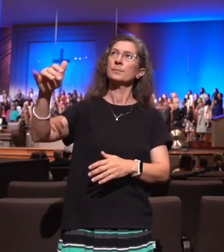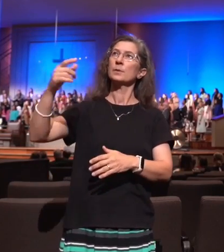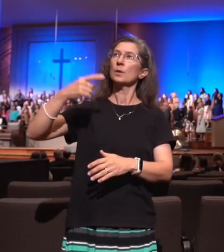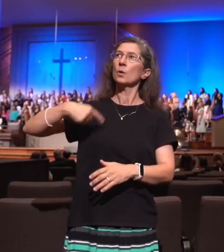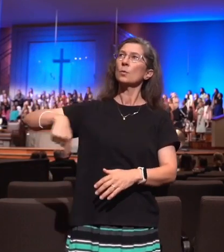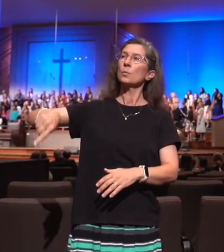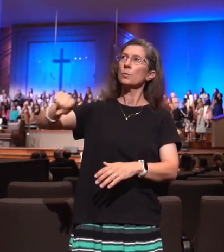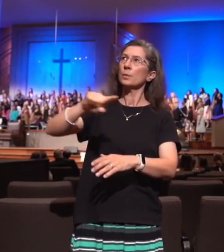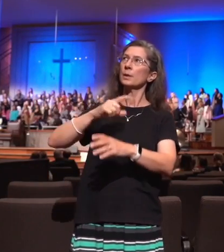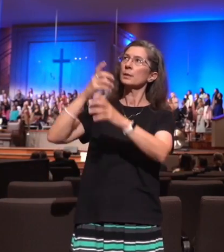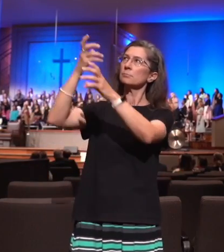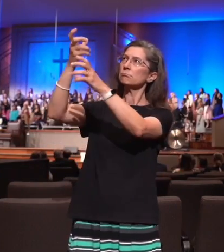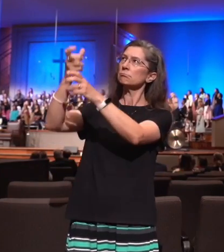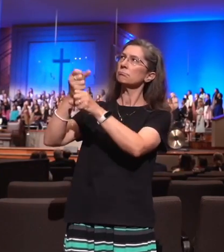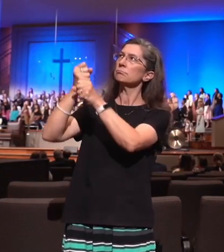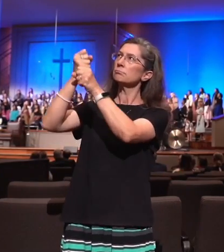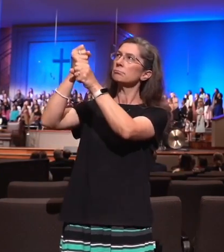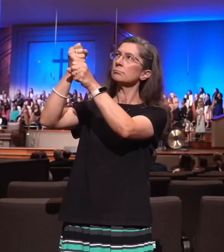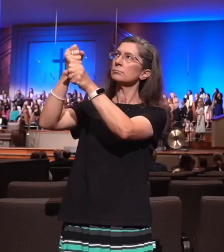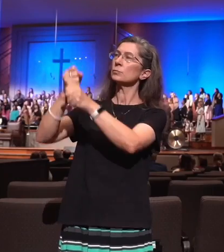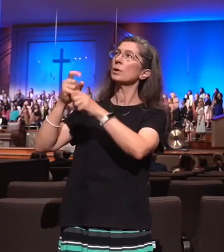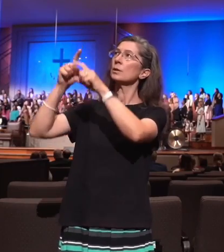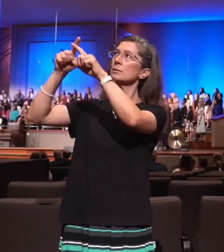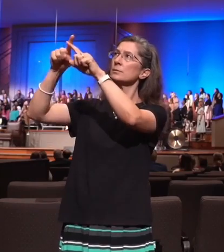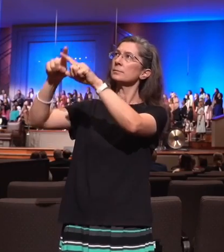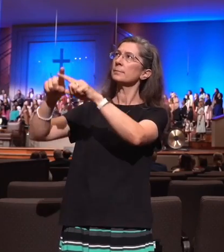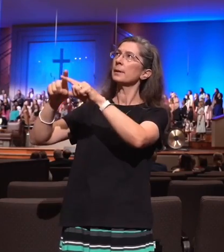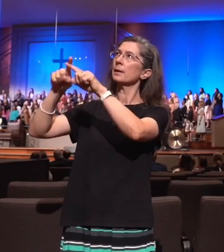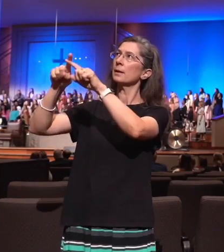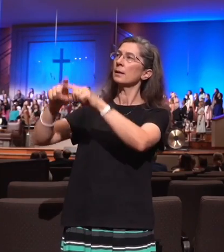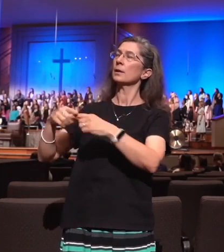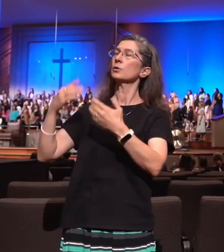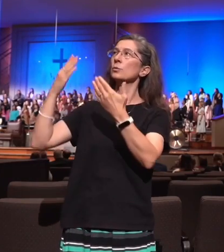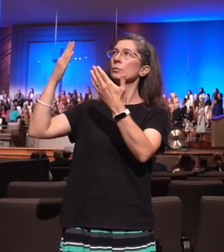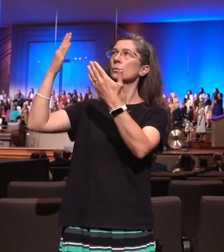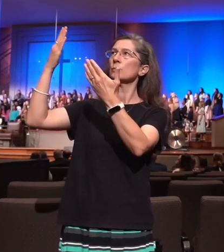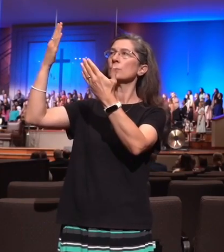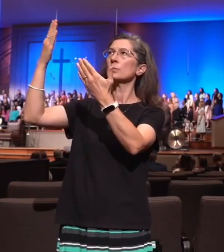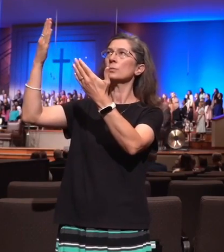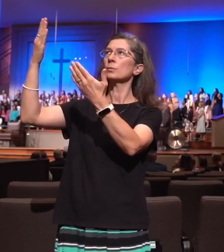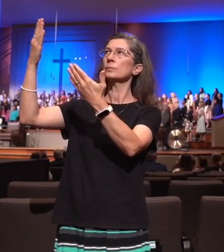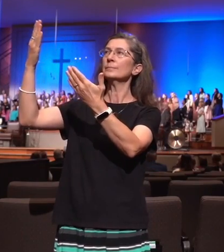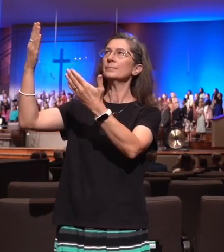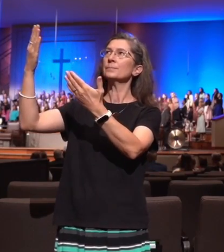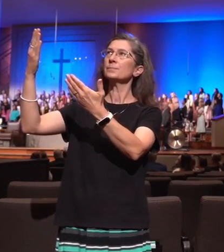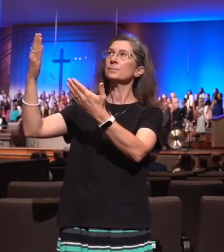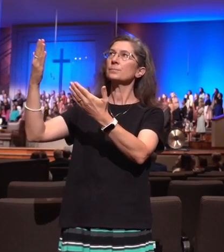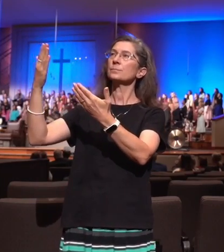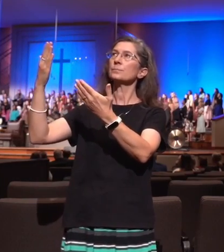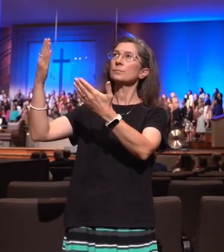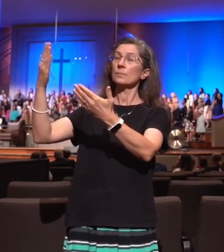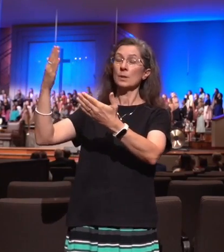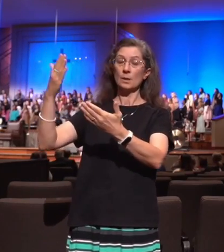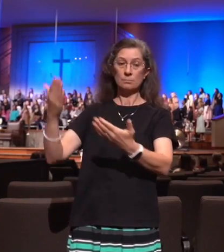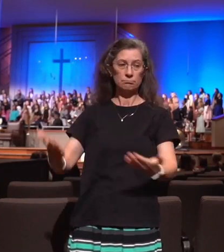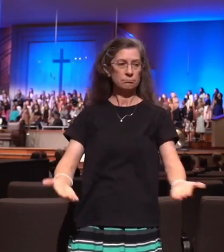other rock, we build our lives upon, we rise and give Him